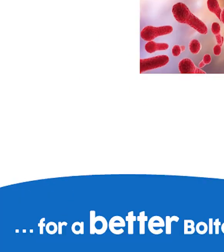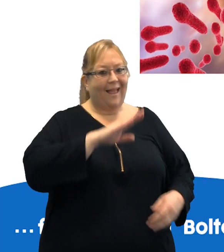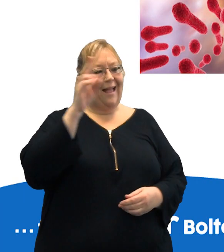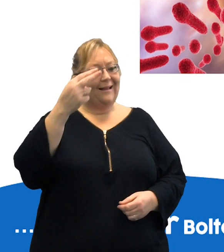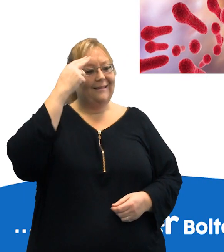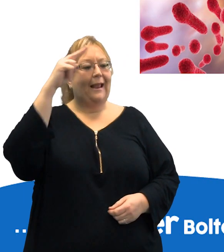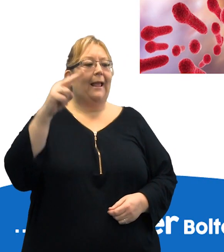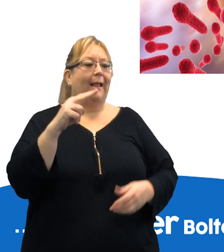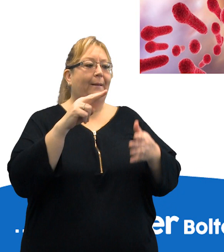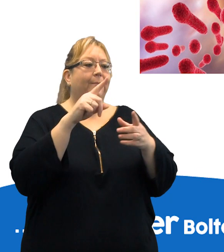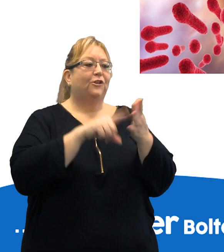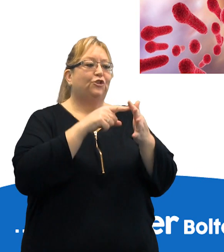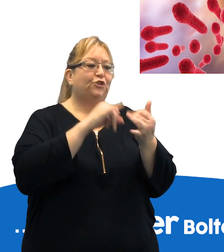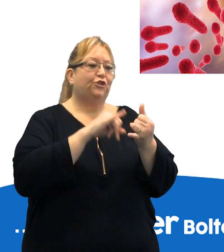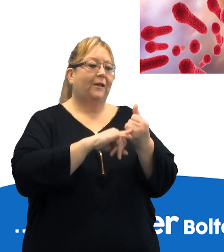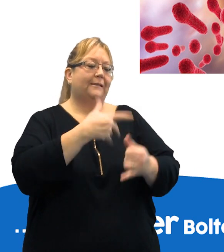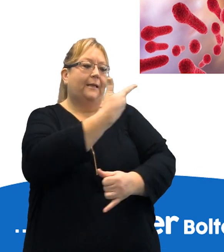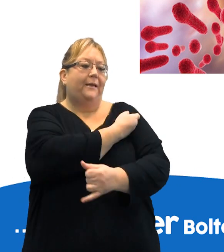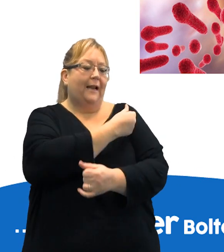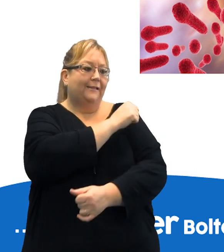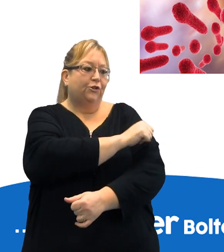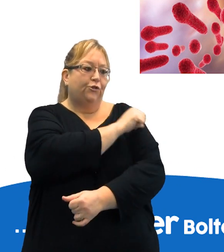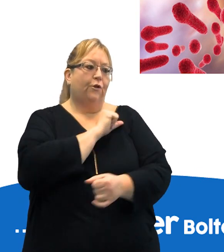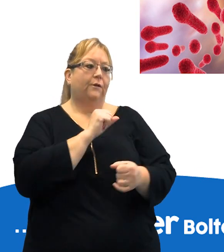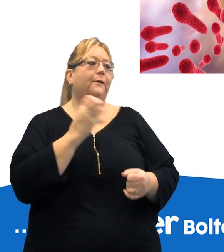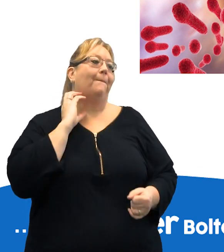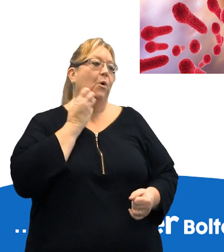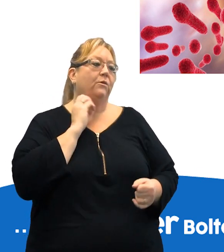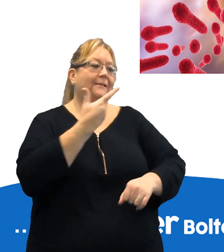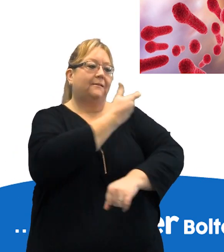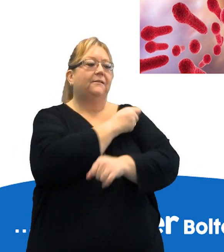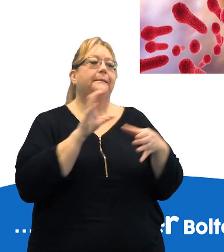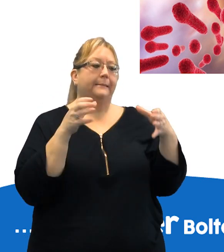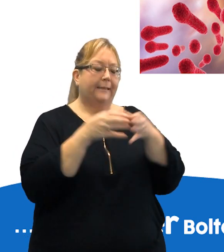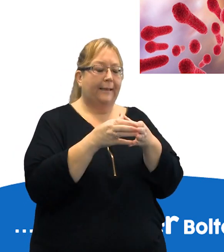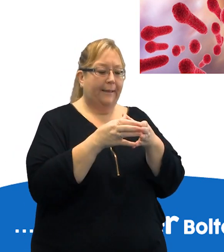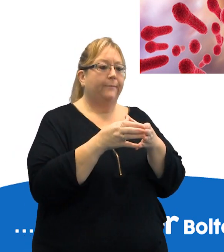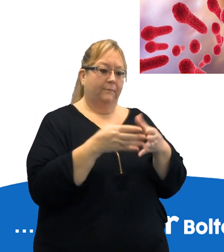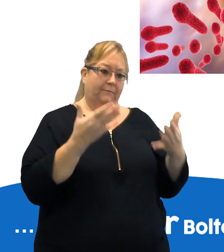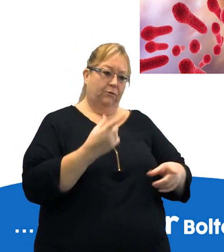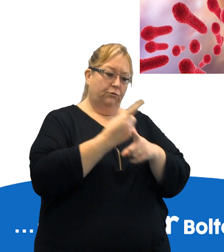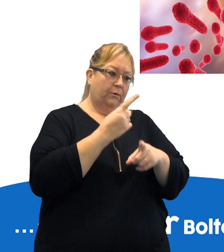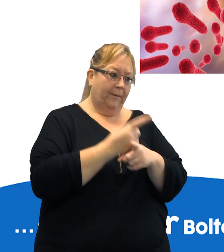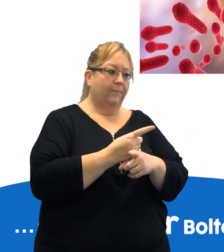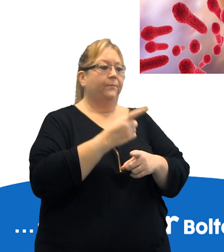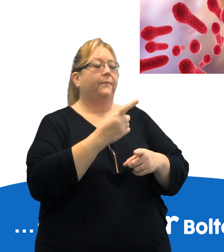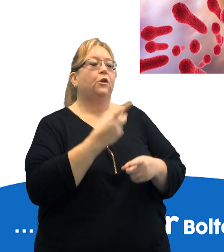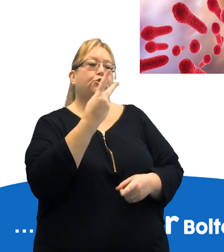Hi, my name's Jess and I'm an immunisation nurse with the Bolton Immunisation Team. I'm going to talk to you about